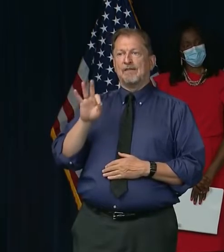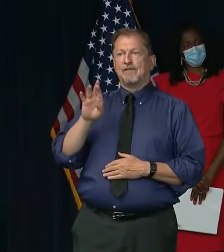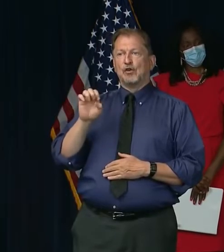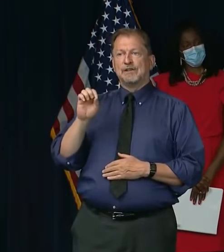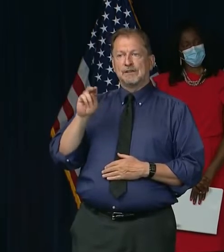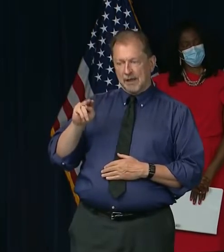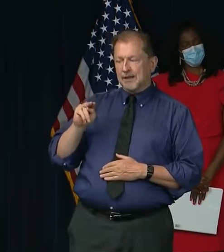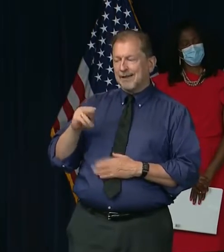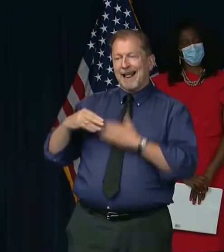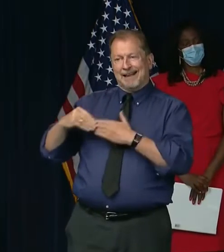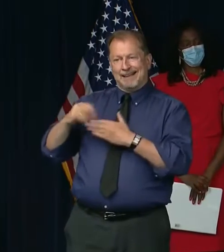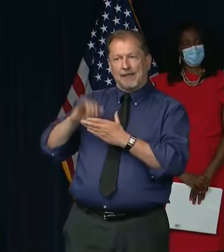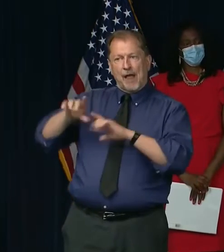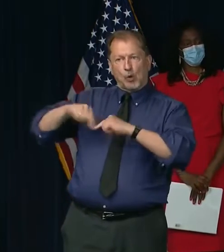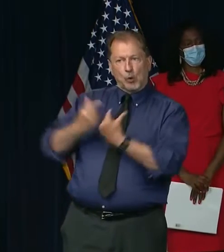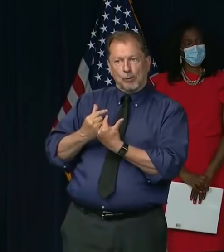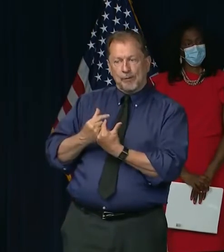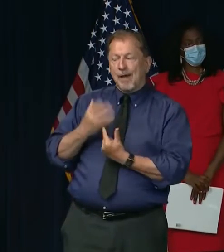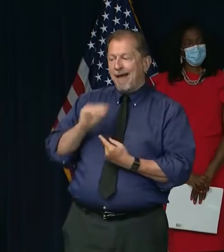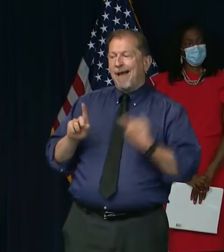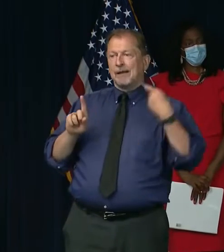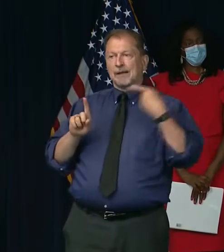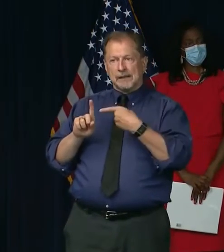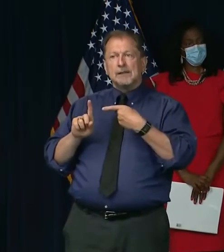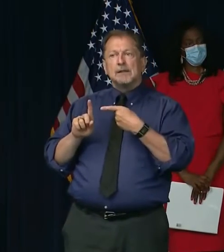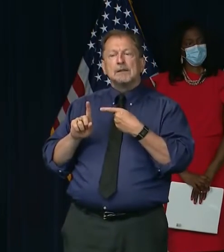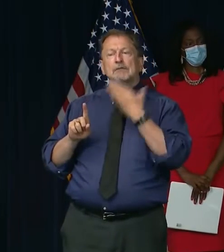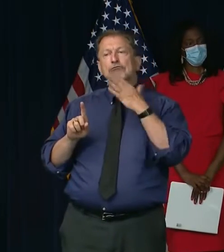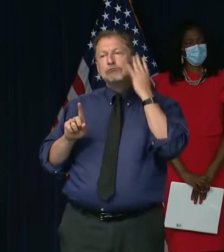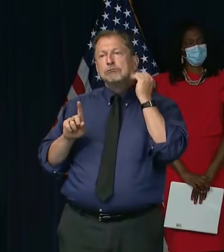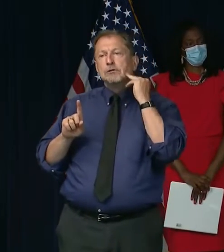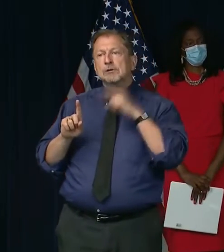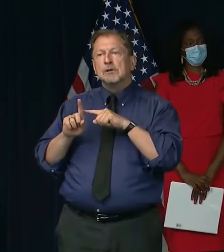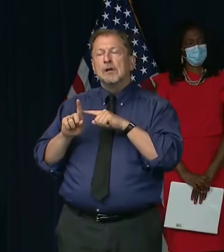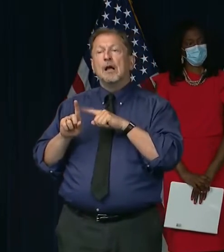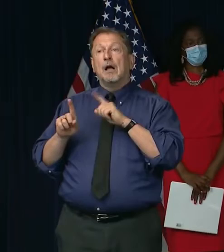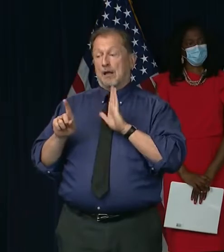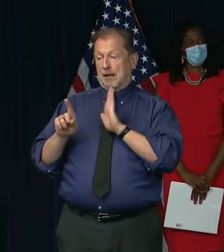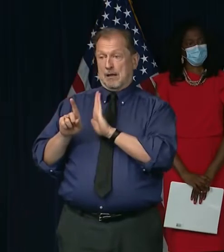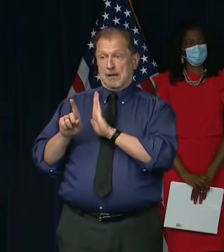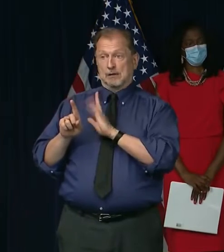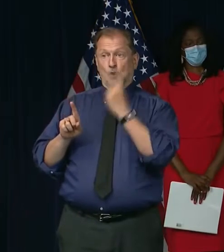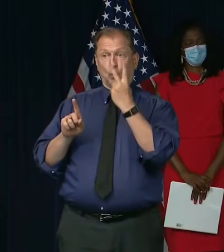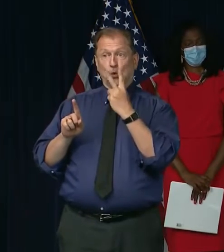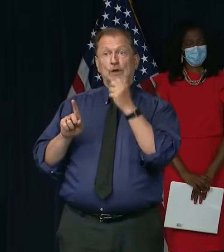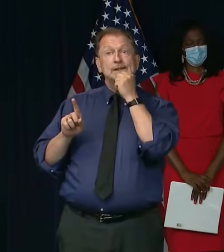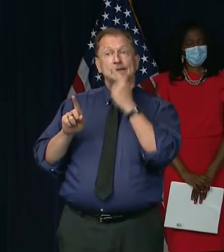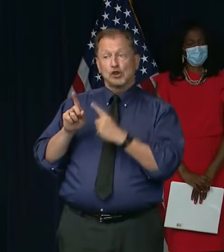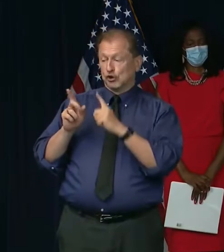message is here today. He lost two sisters to COVID-19.